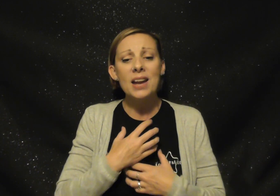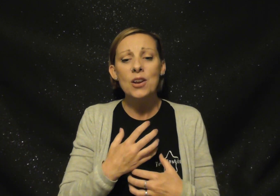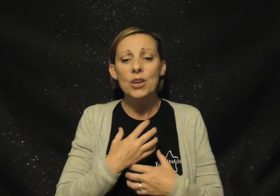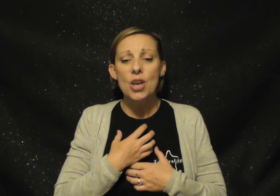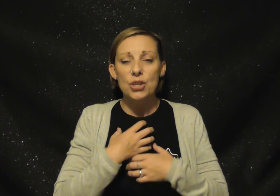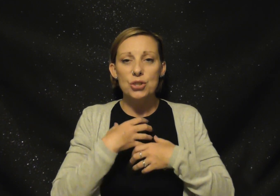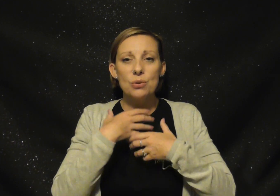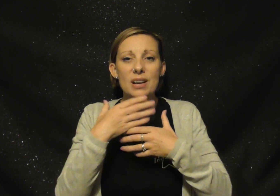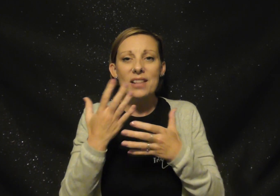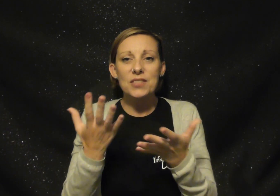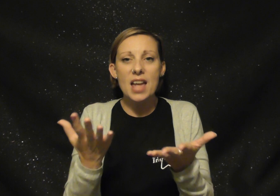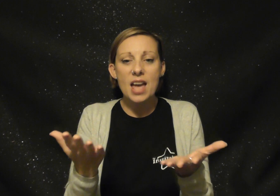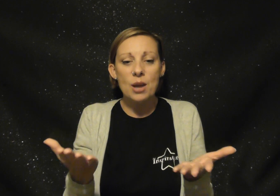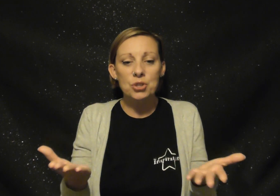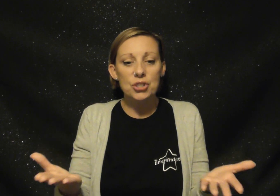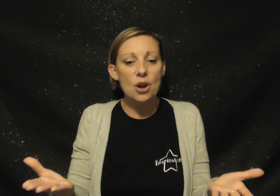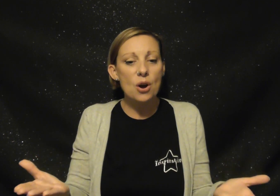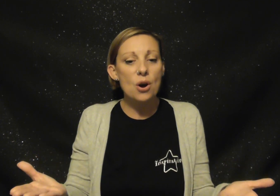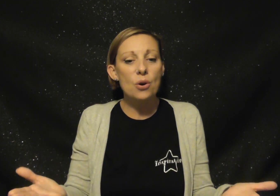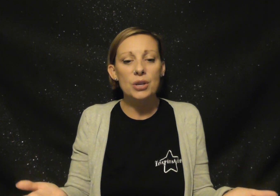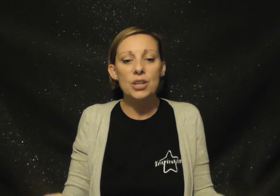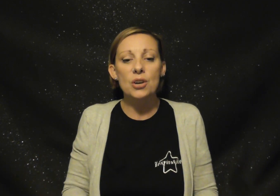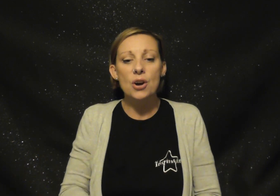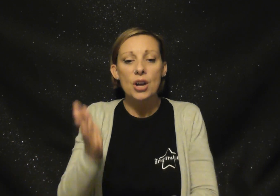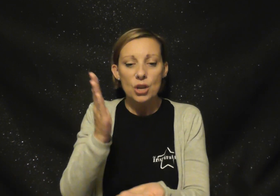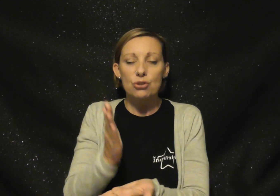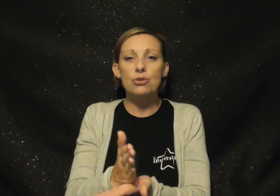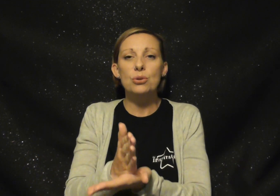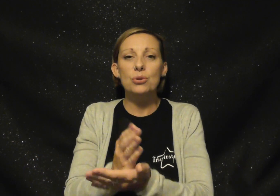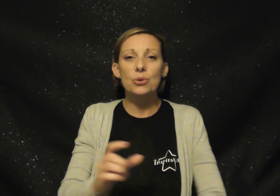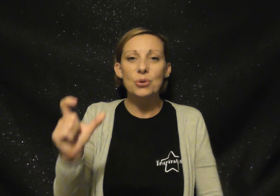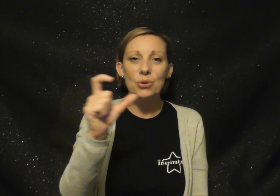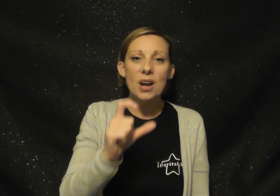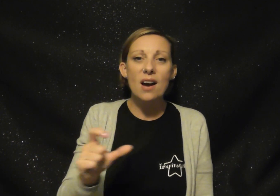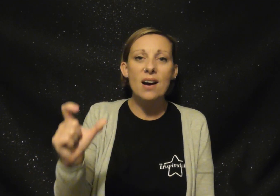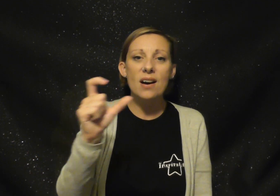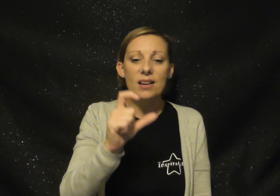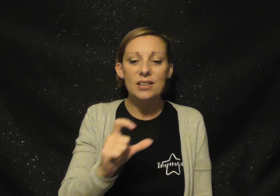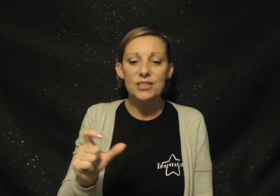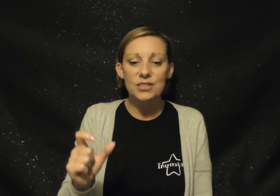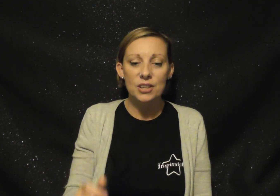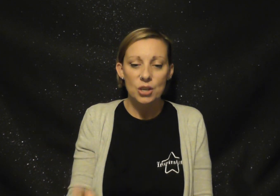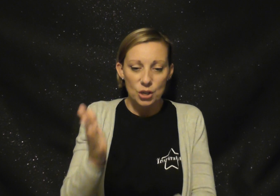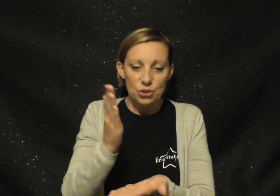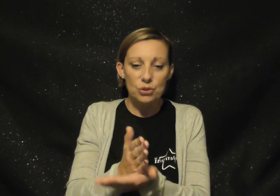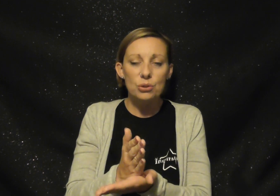to let them show your true colors True